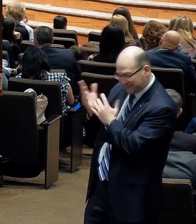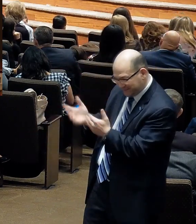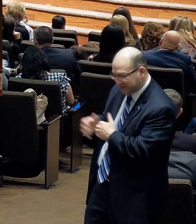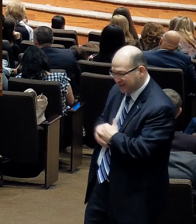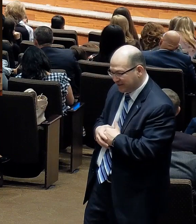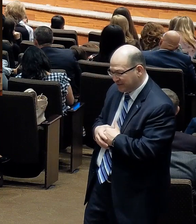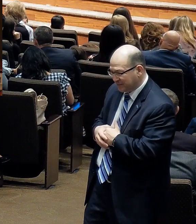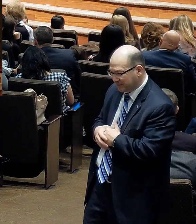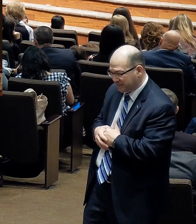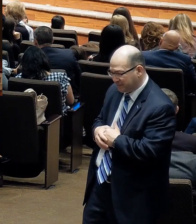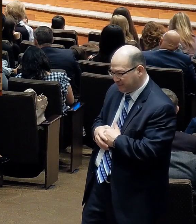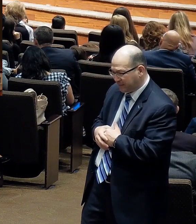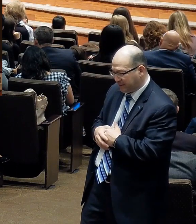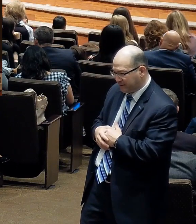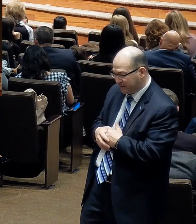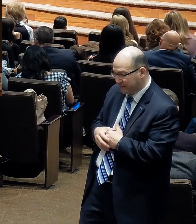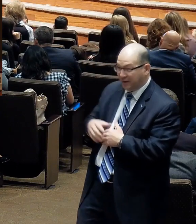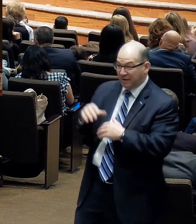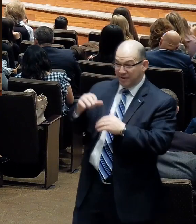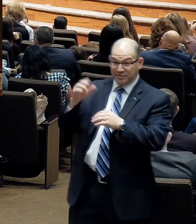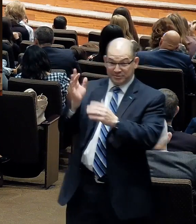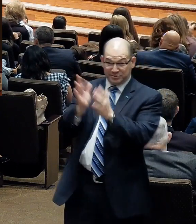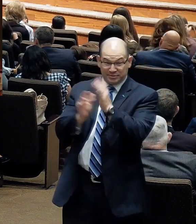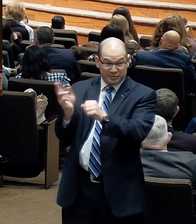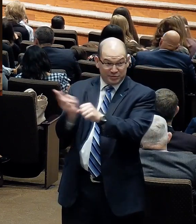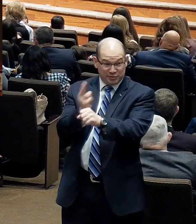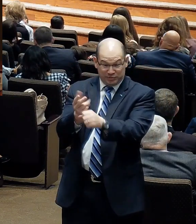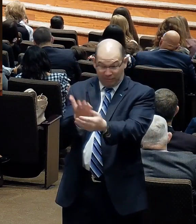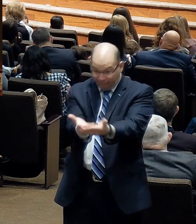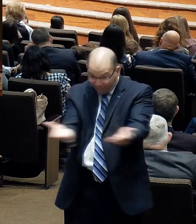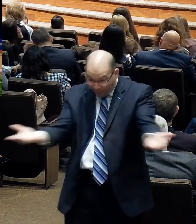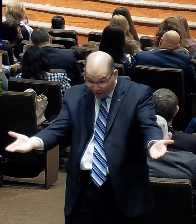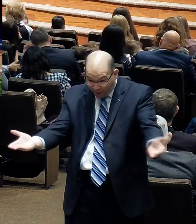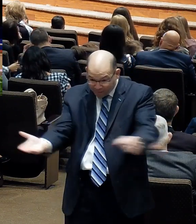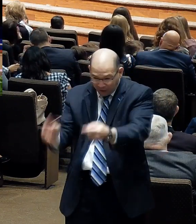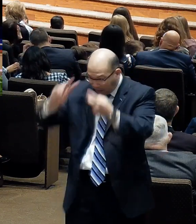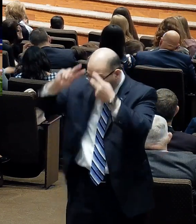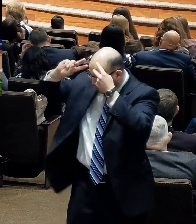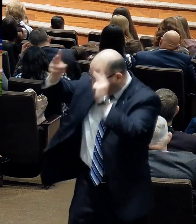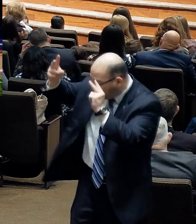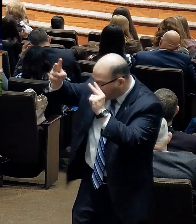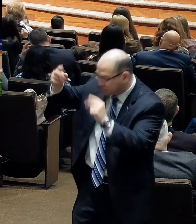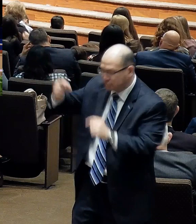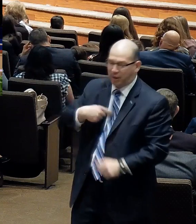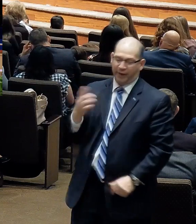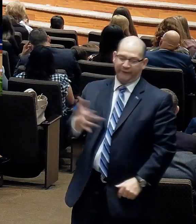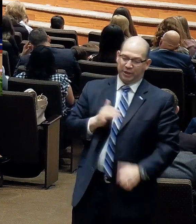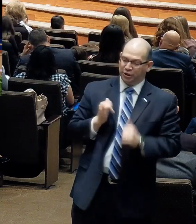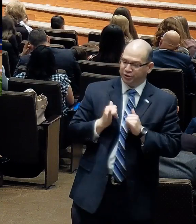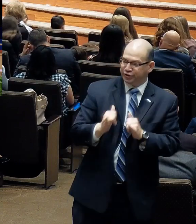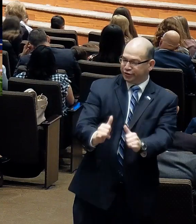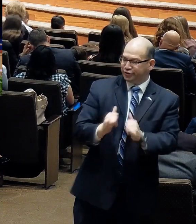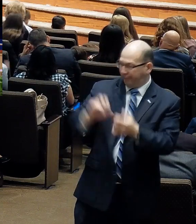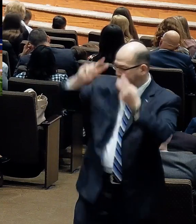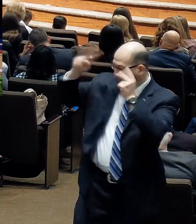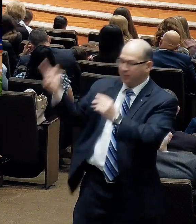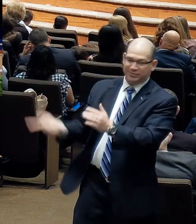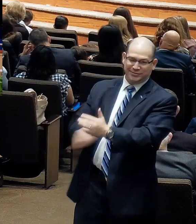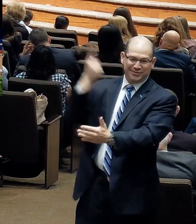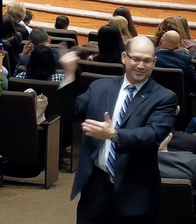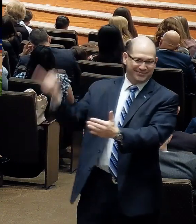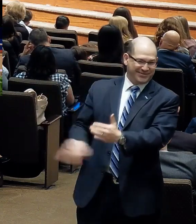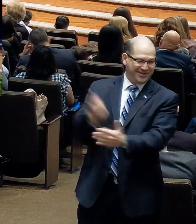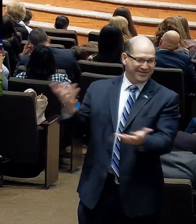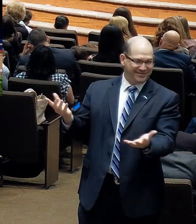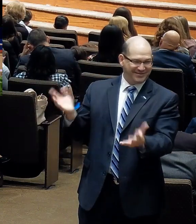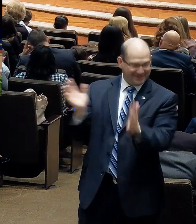can still use them, he can use me. I don't always understand the right, and I don't always do the right things or say the right things. Jesus says, Lazarus is asleep. We're going